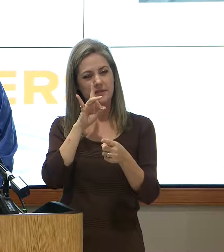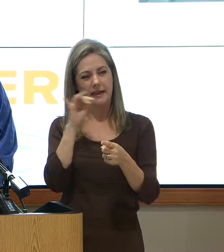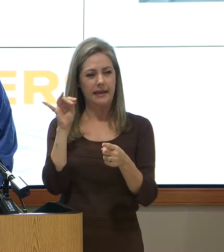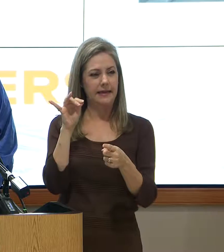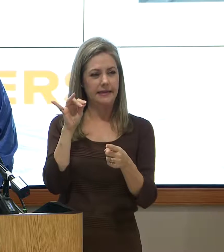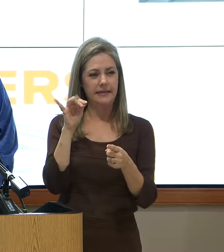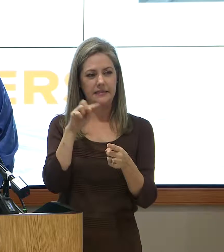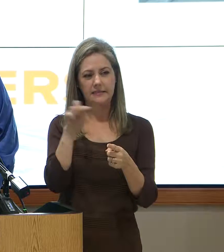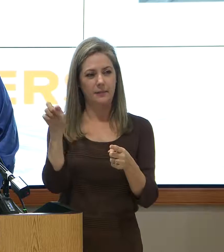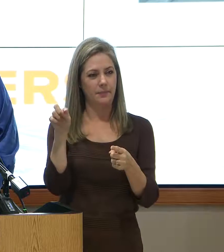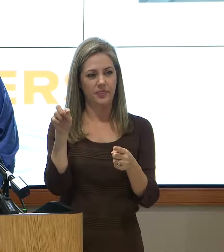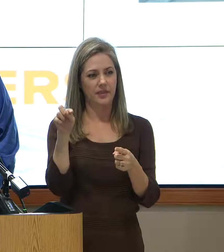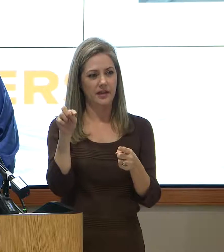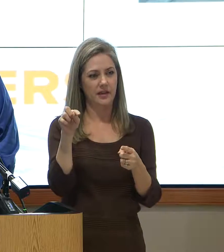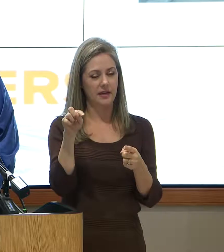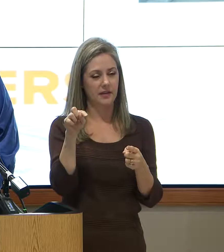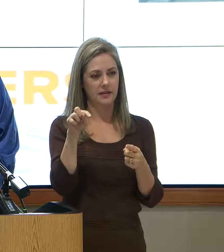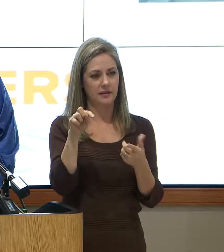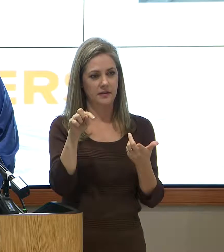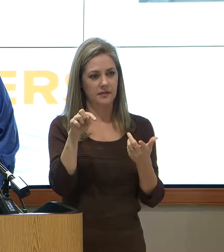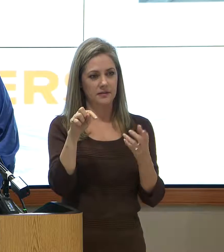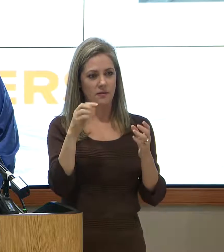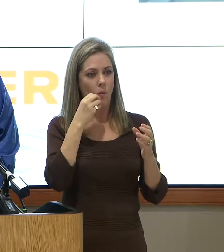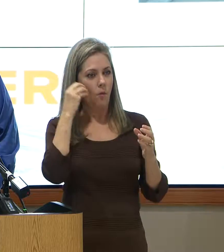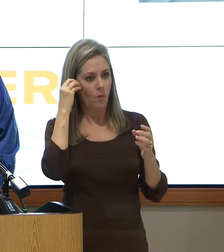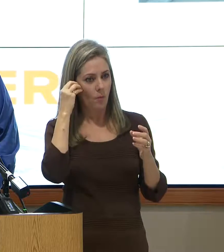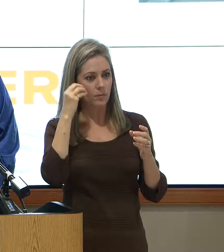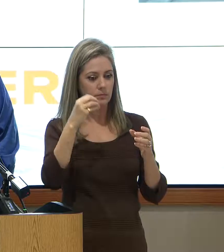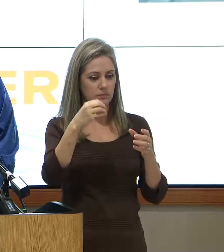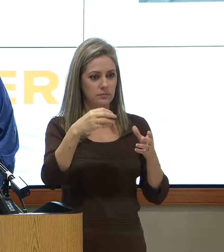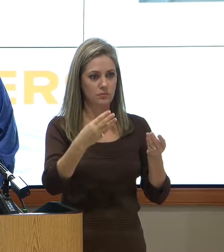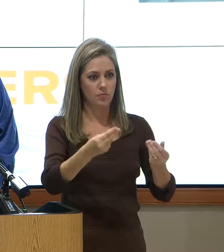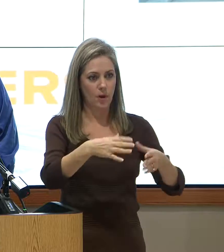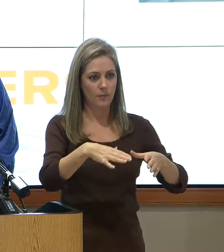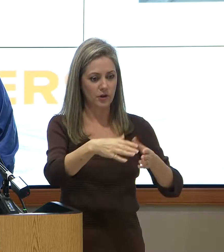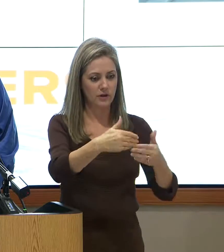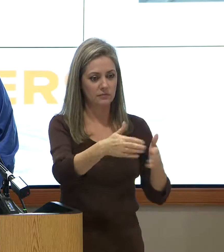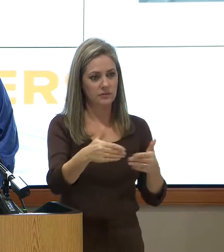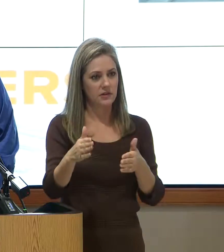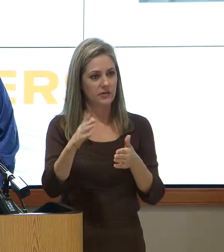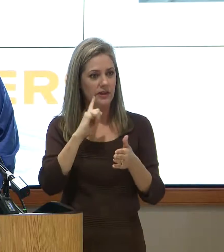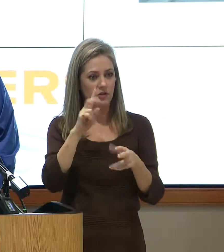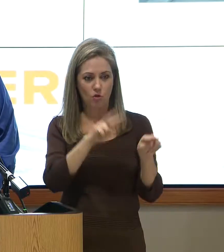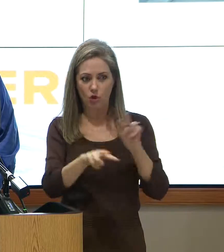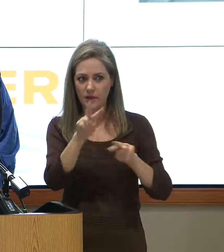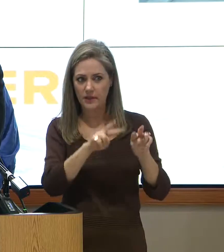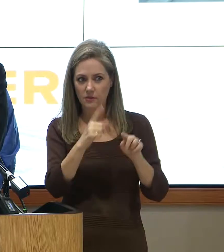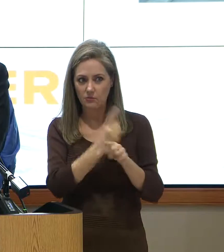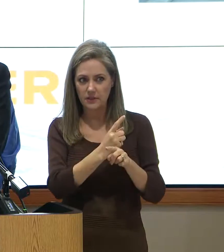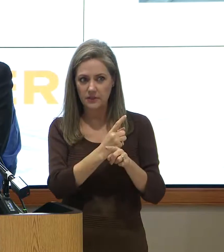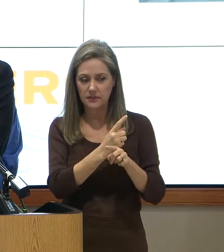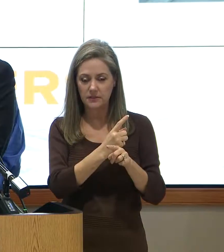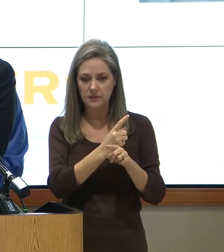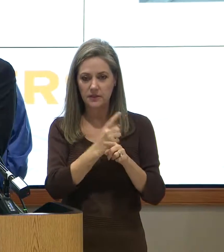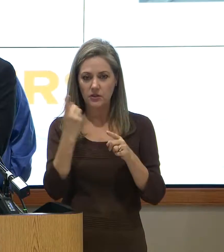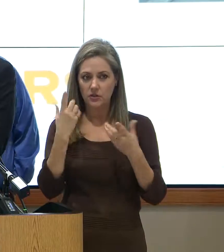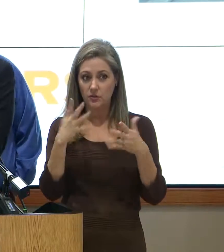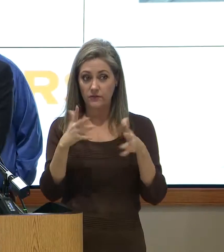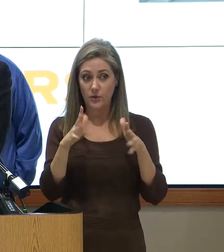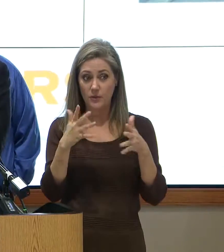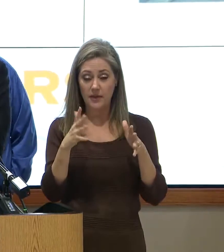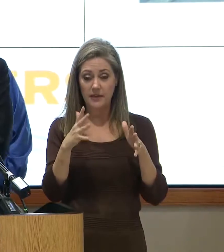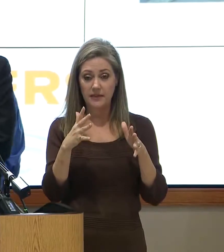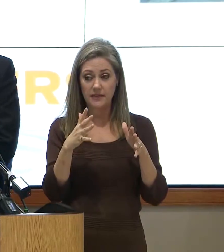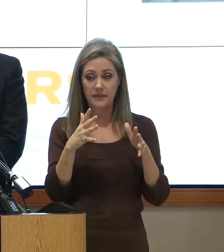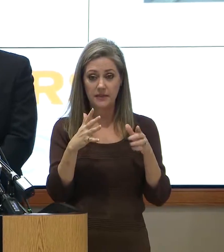parcels of property that's under your emergency buyout, right, in county engineering, I think? I think you guys have already, like.